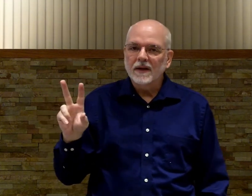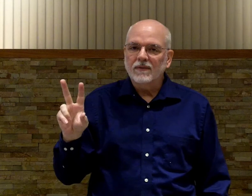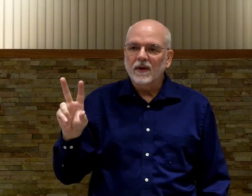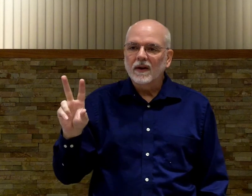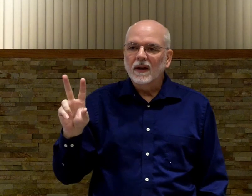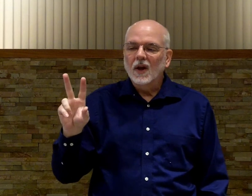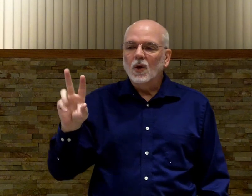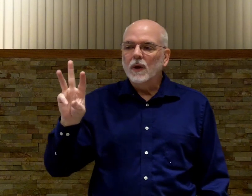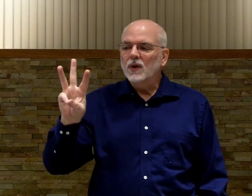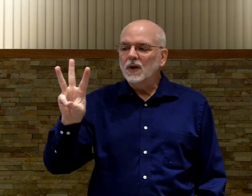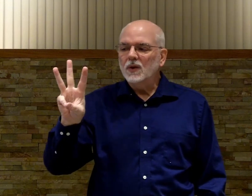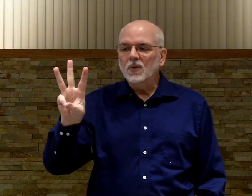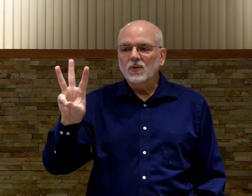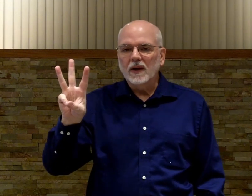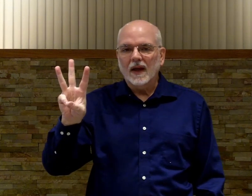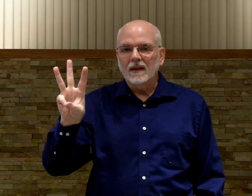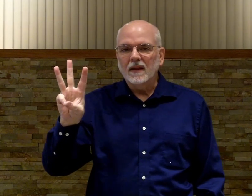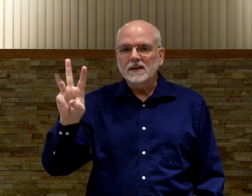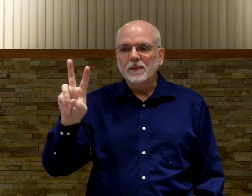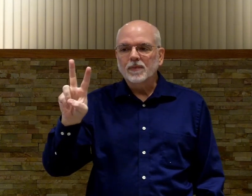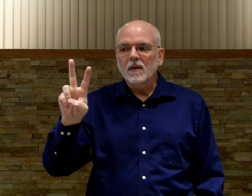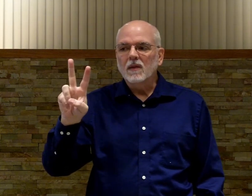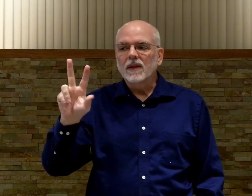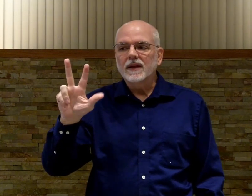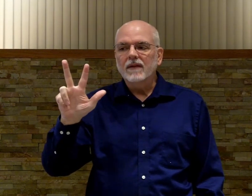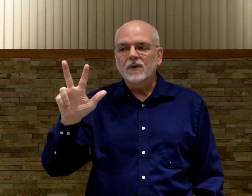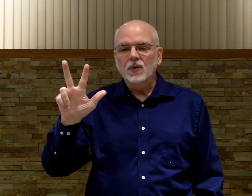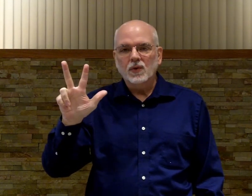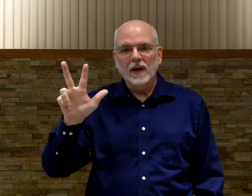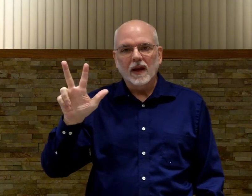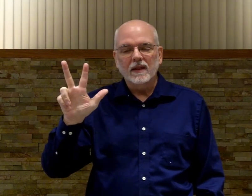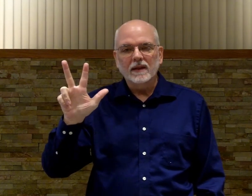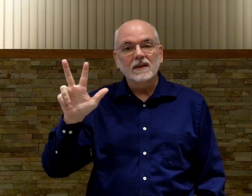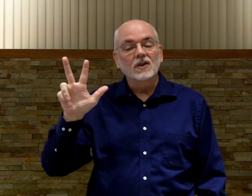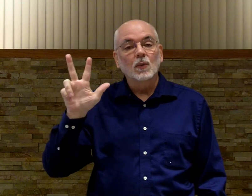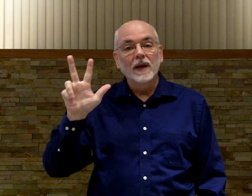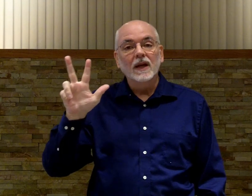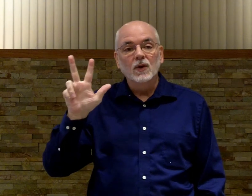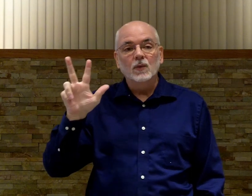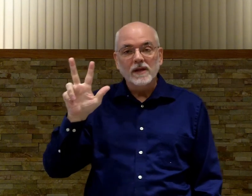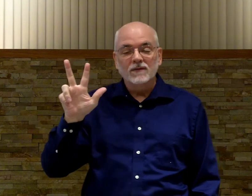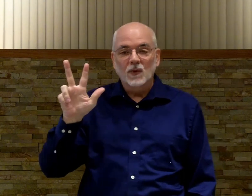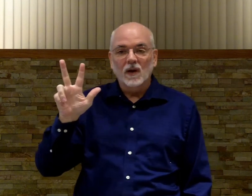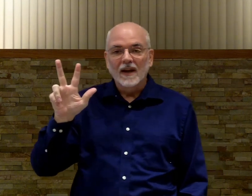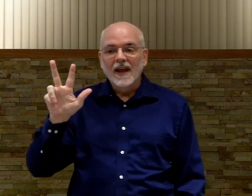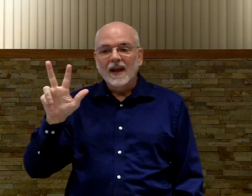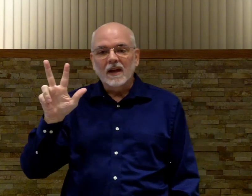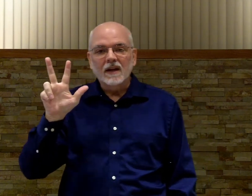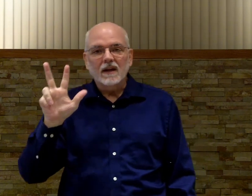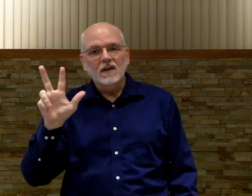different. We usually do three like this. The deaf do three like this. And there's a really good reason for it. And I'll get